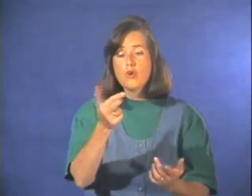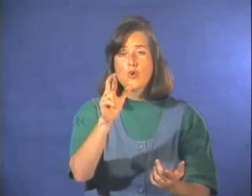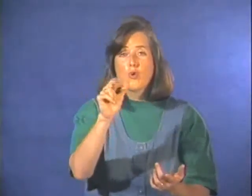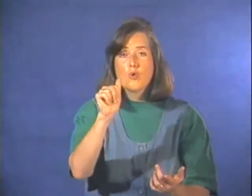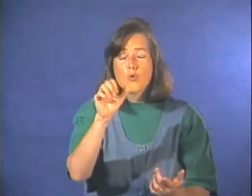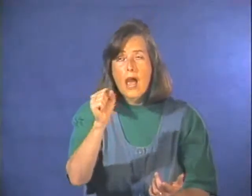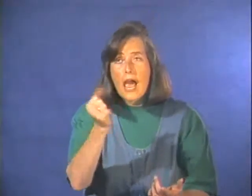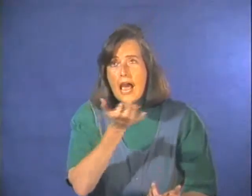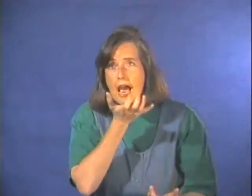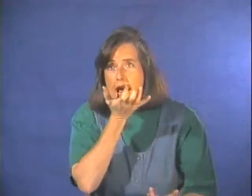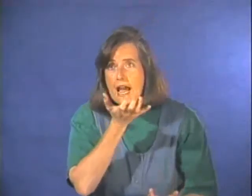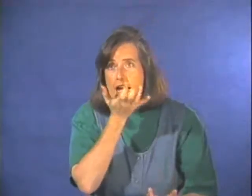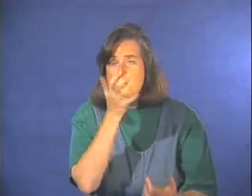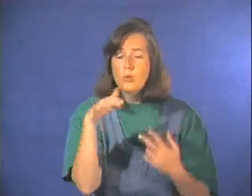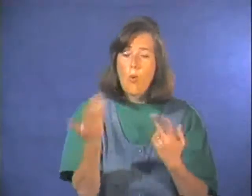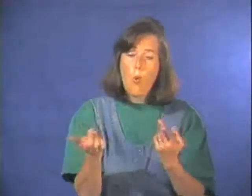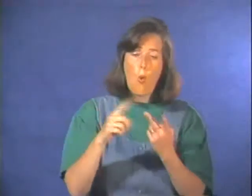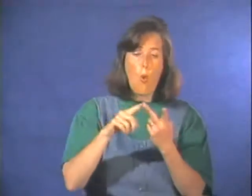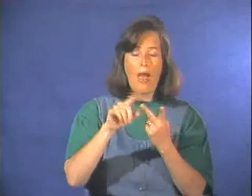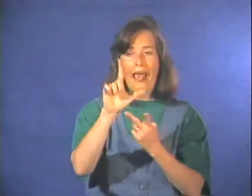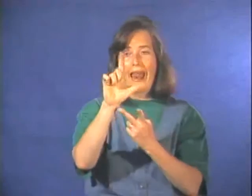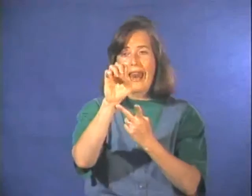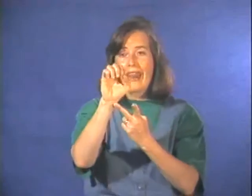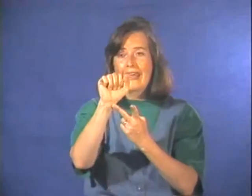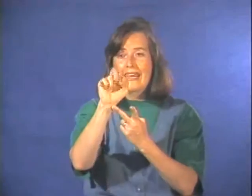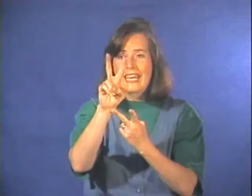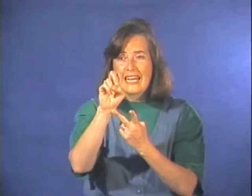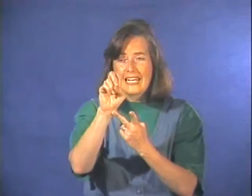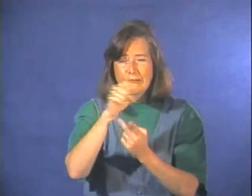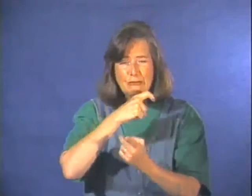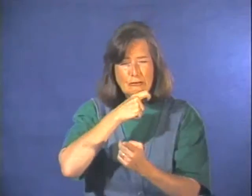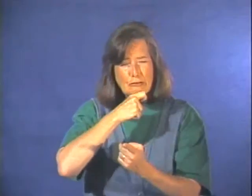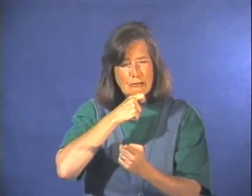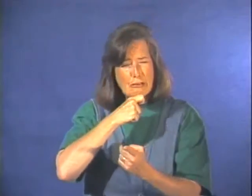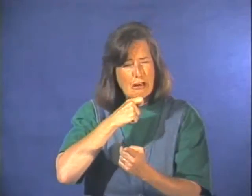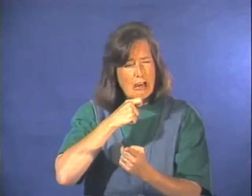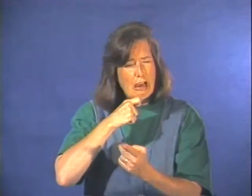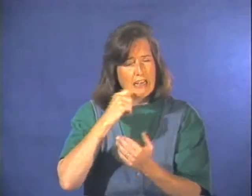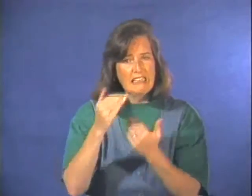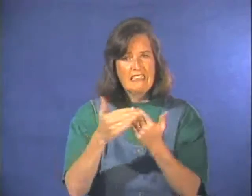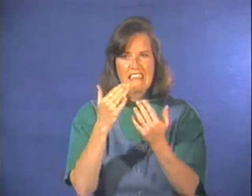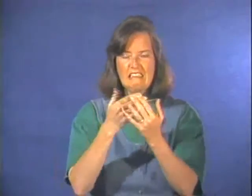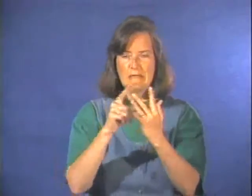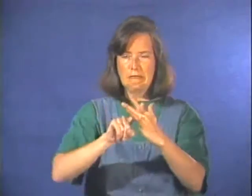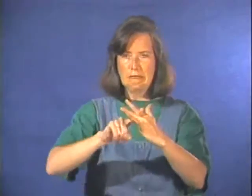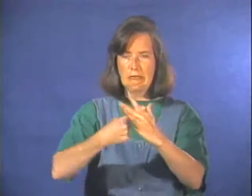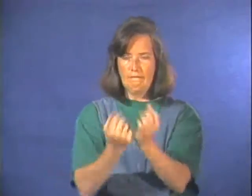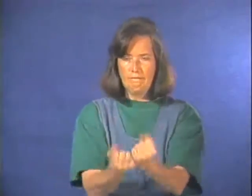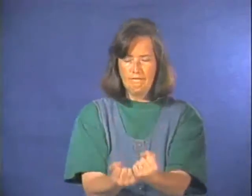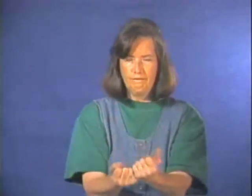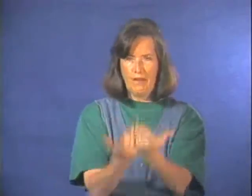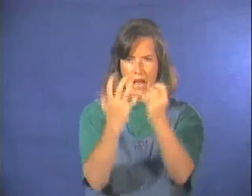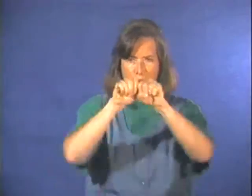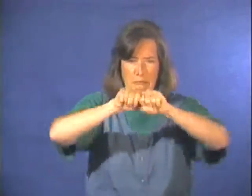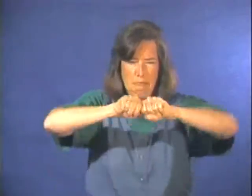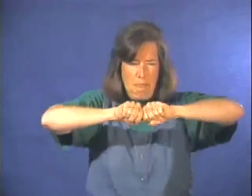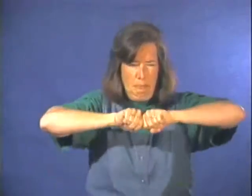If dry grass or leaves catch fire, fire can easily spread to